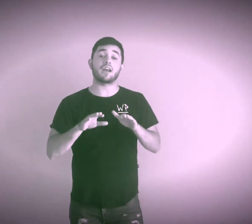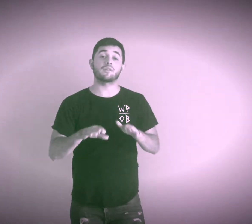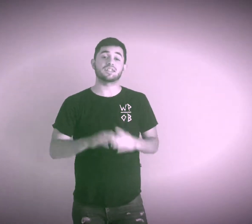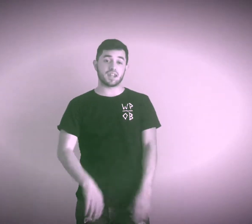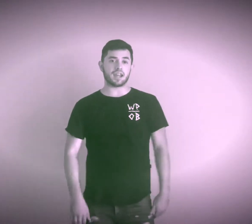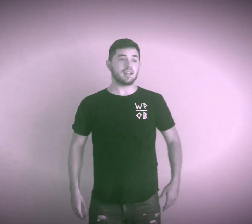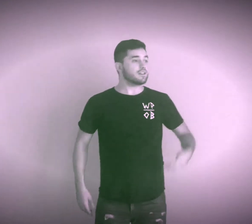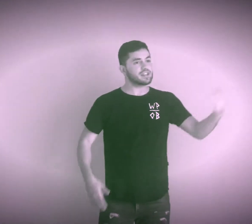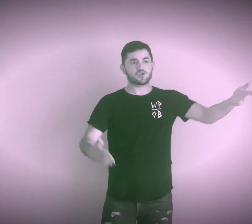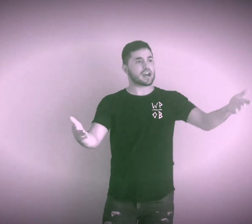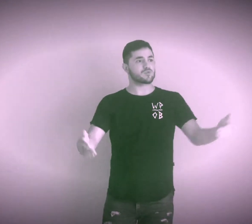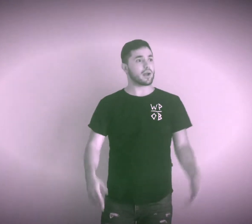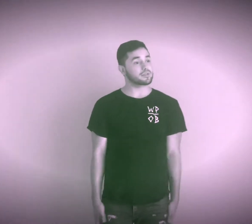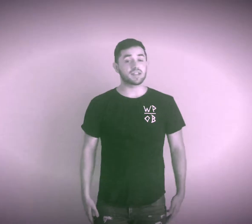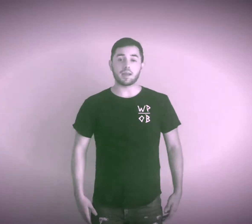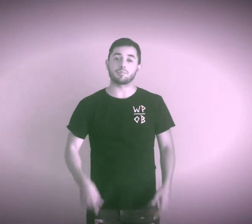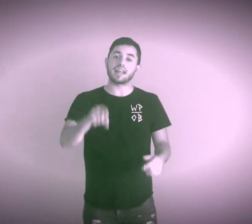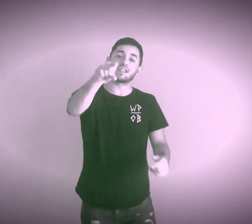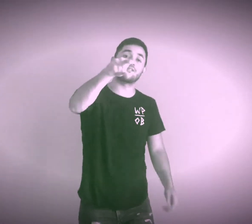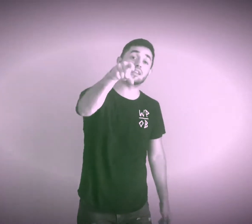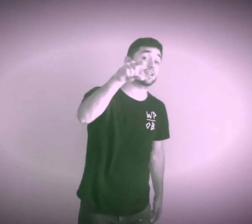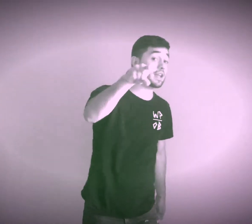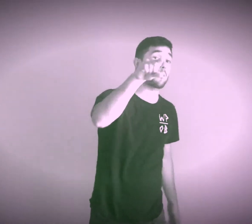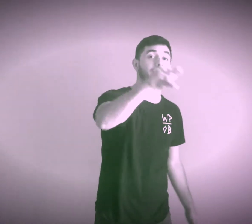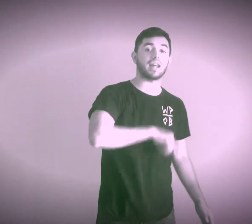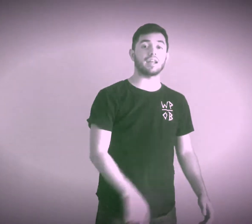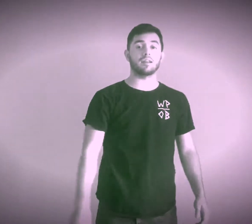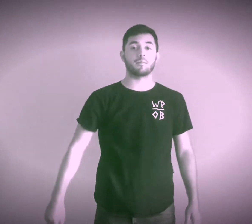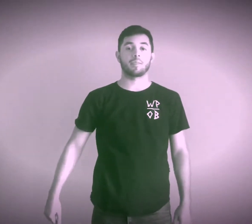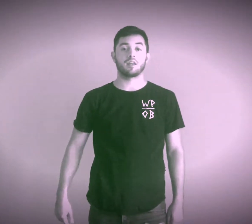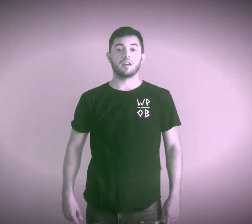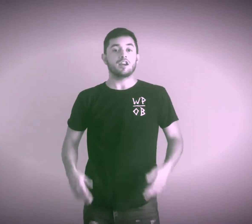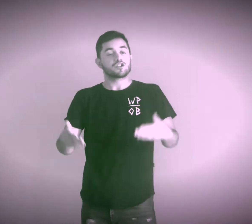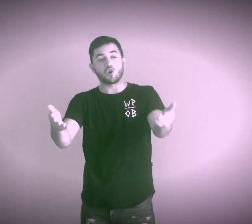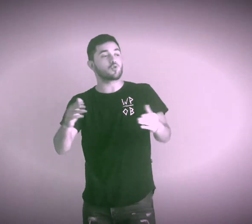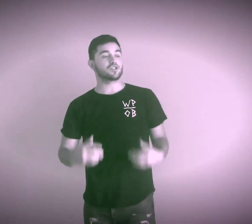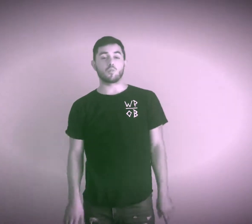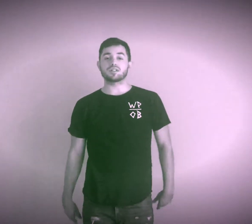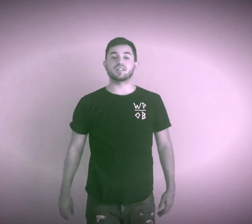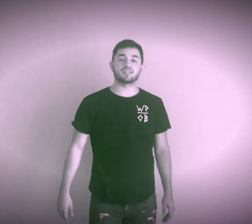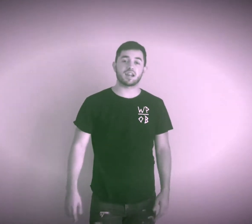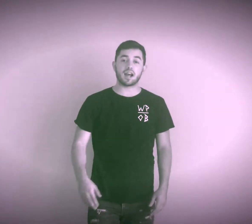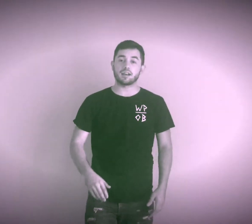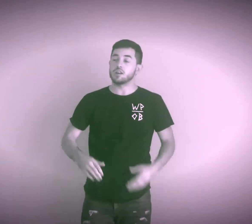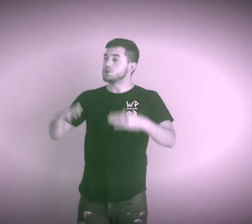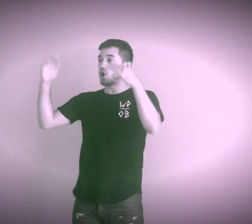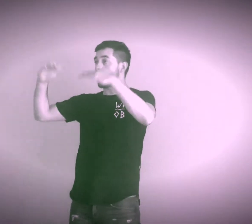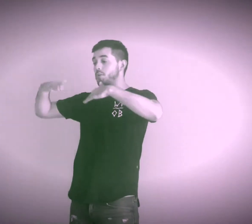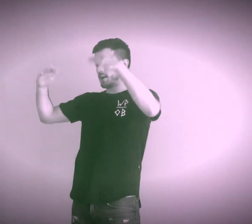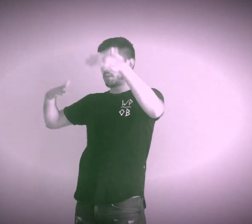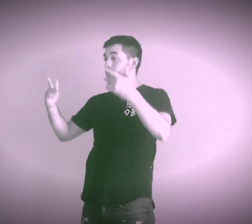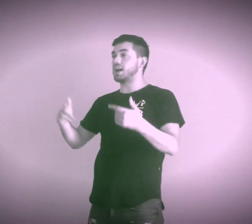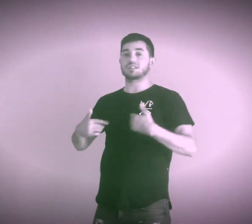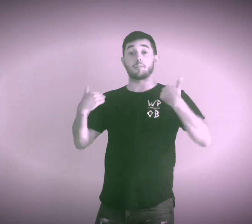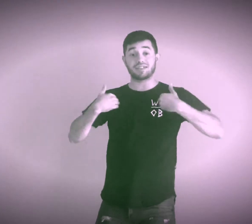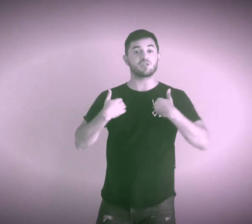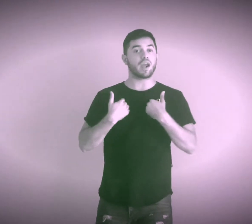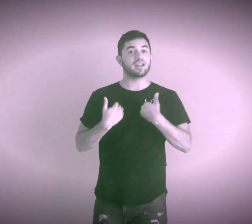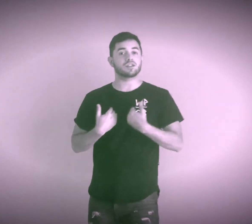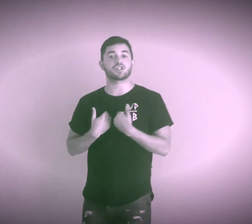in every state These trash rappers getting plays, the fans are getting played So who's the one to decide, to open up the blinds I'm busy waiting to